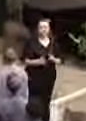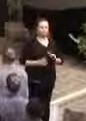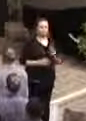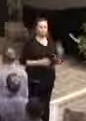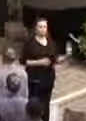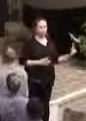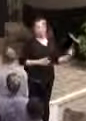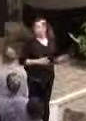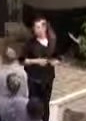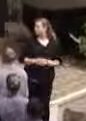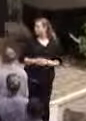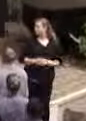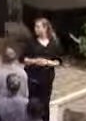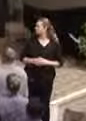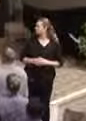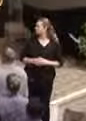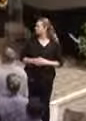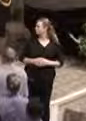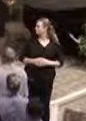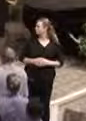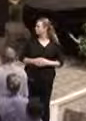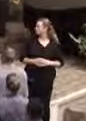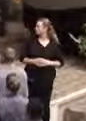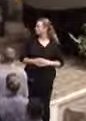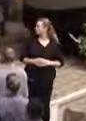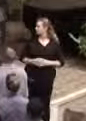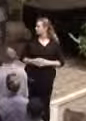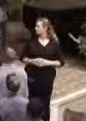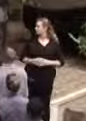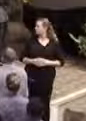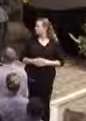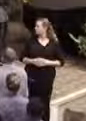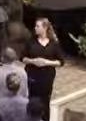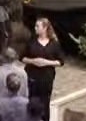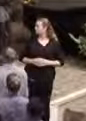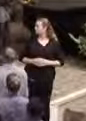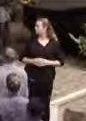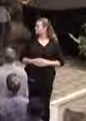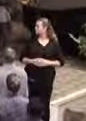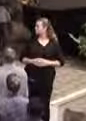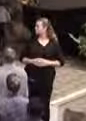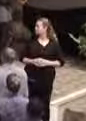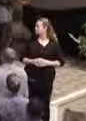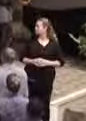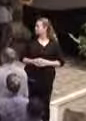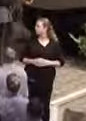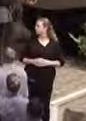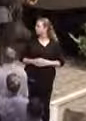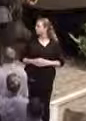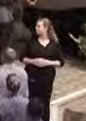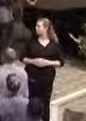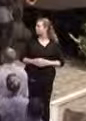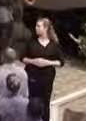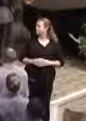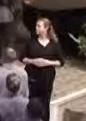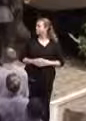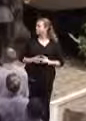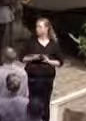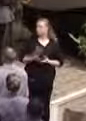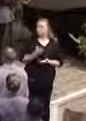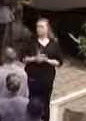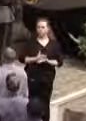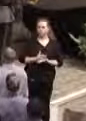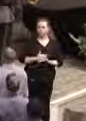we watched were so